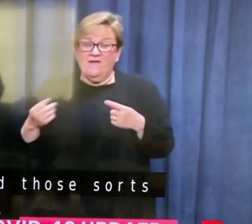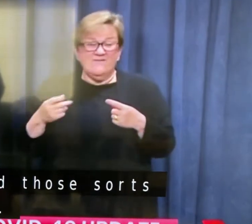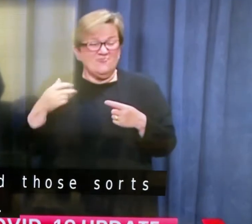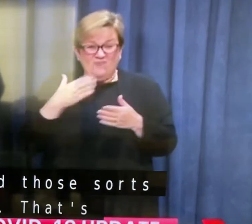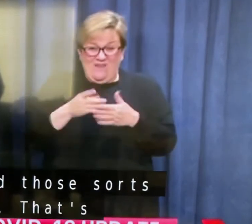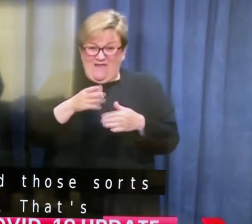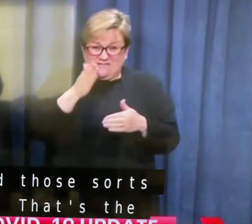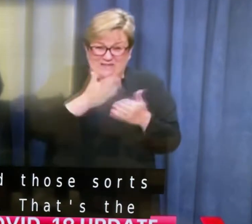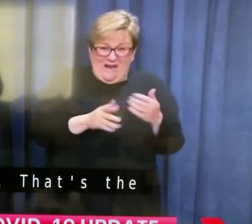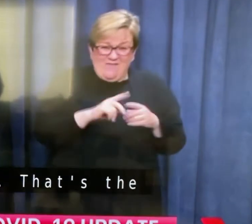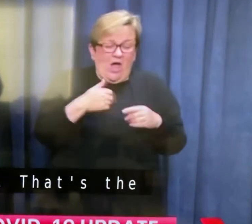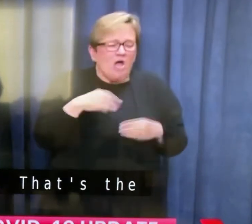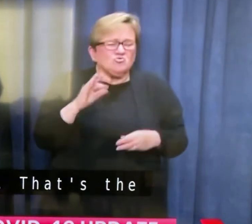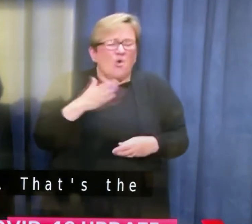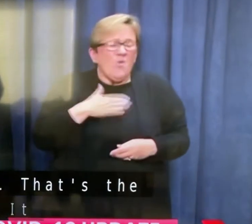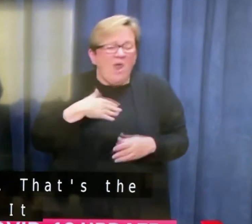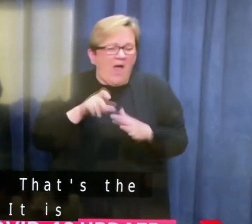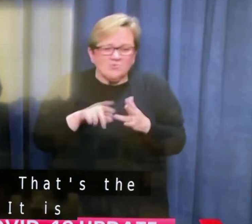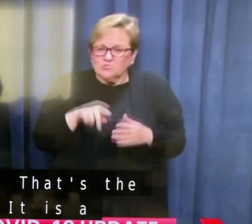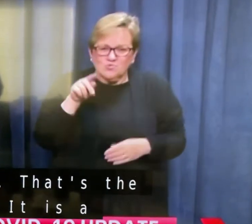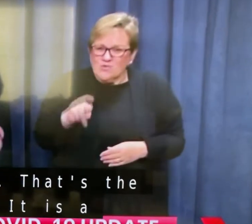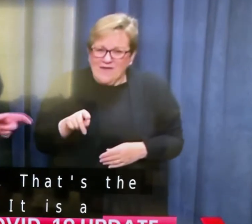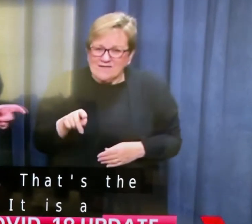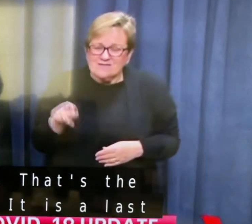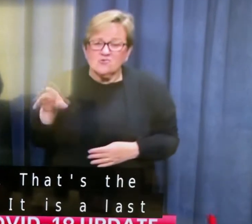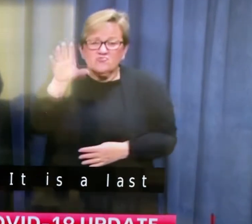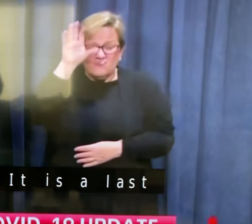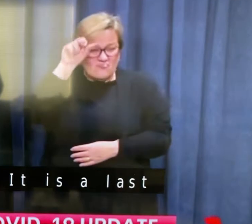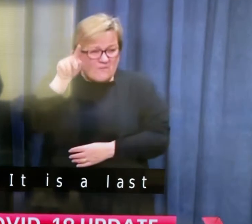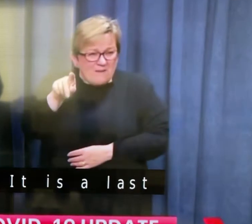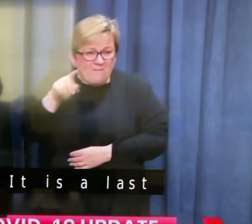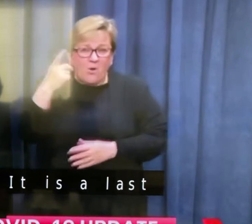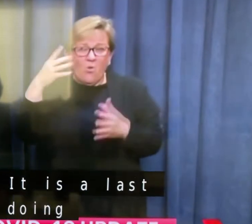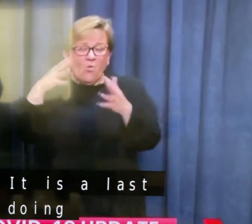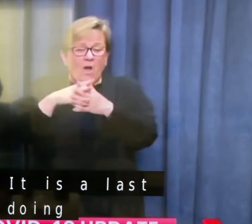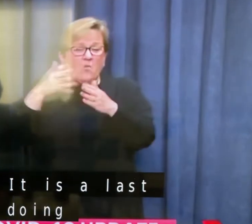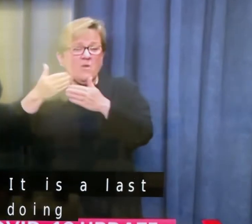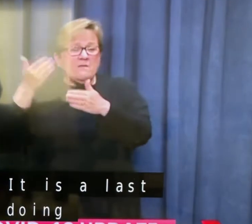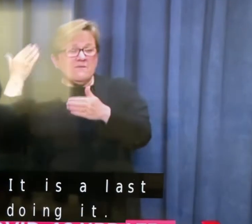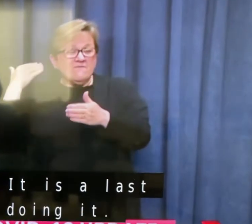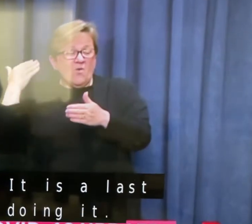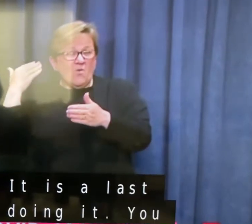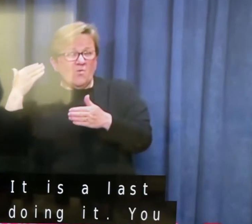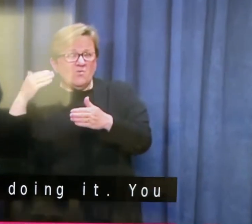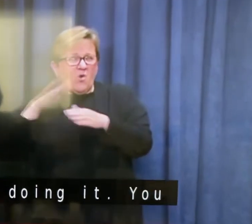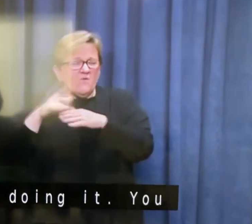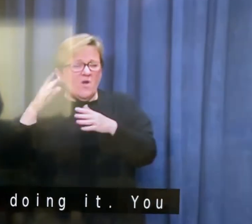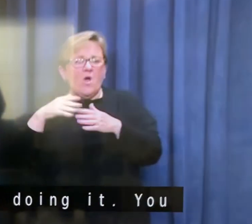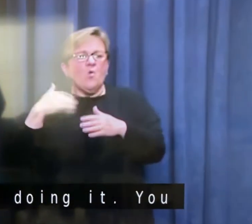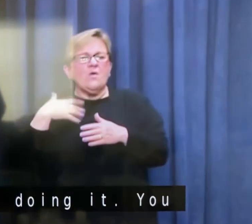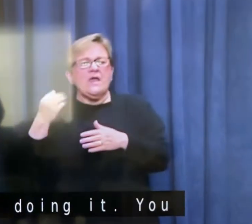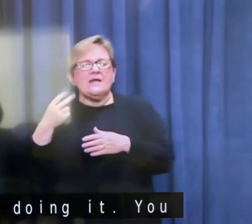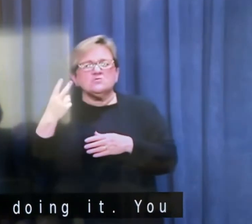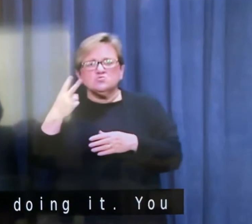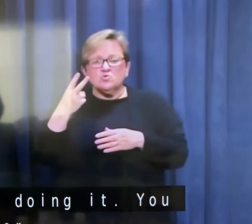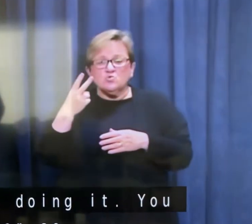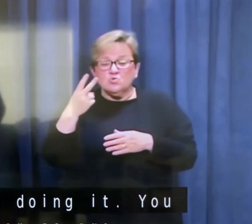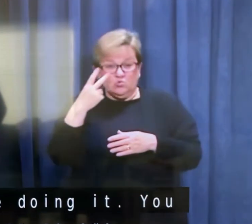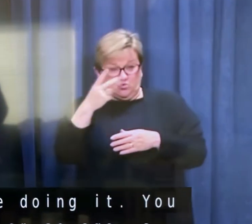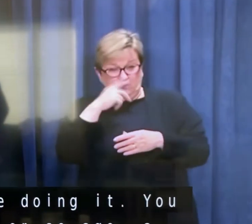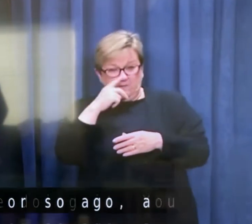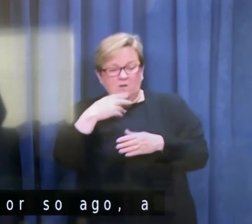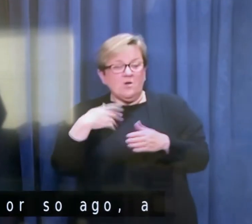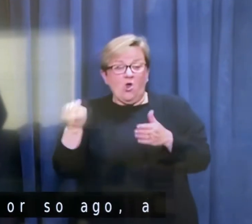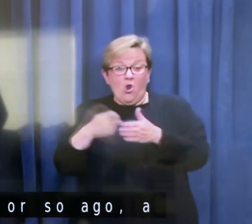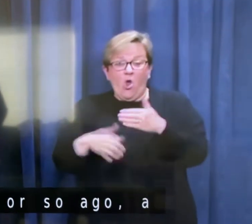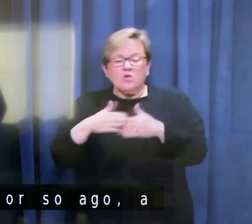a last resort. I don't like doing it. You might recall. You week or so ago. A bit over a week or so ago. We had a couple of cases. didn't go to lockdown